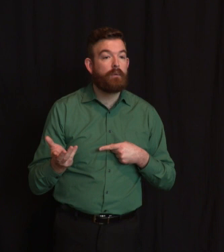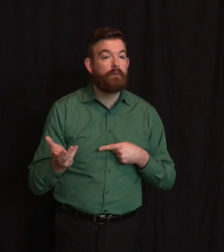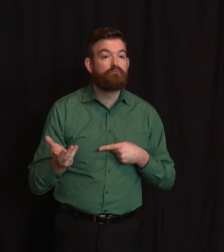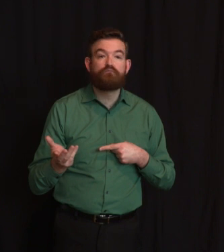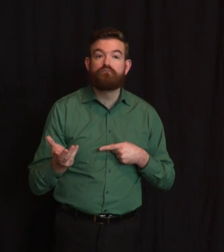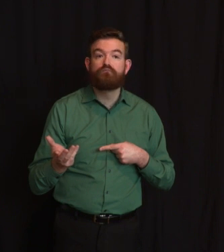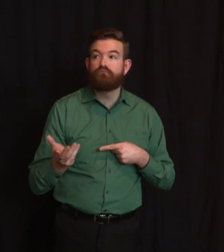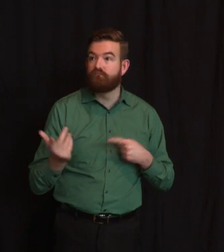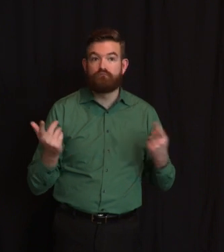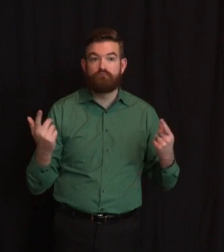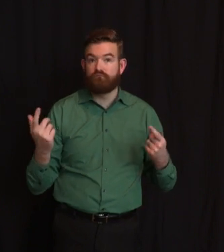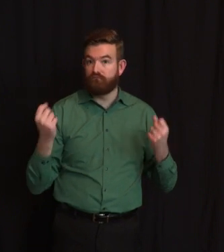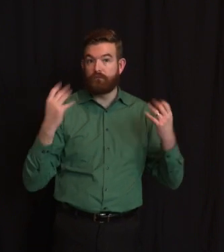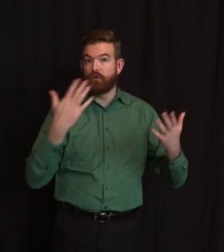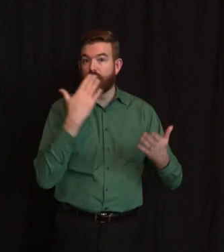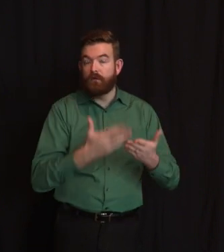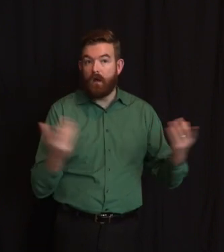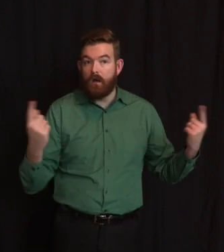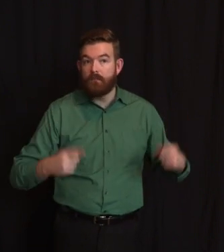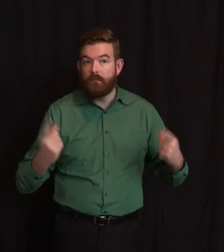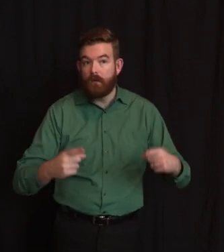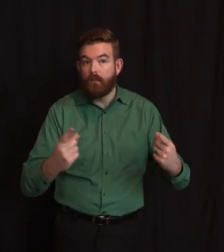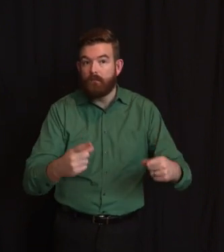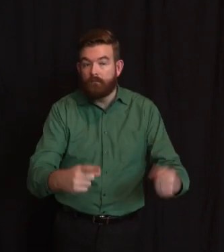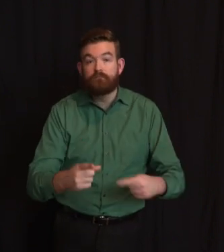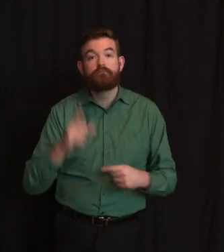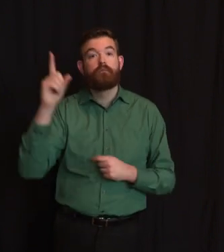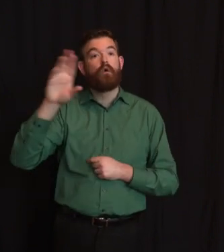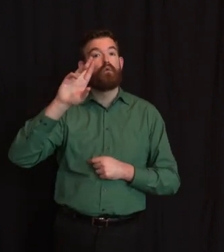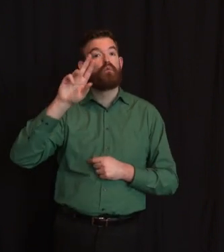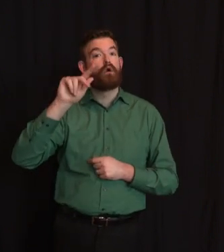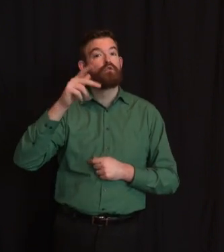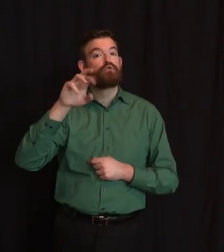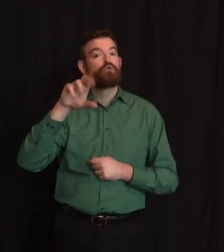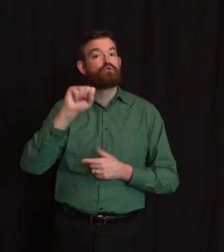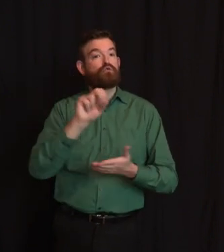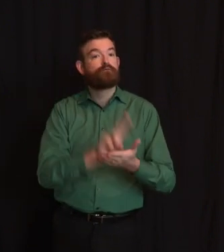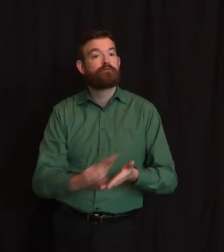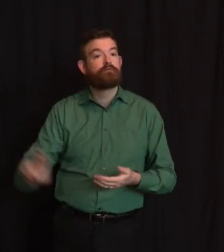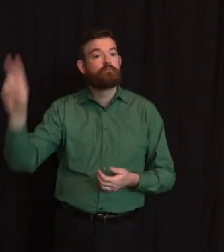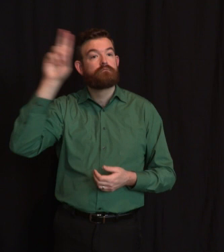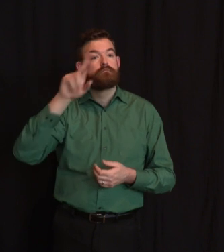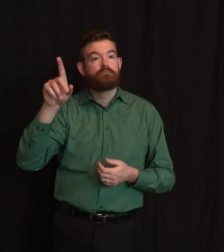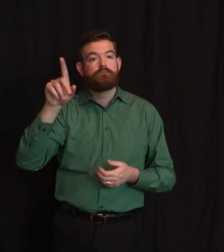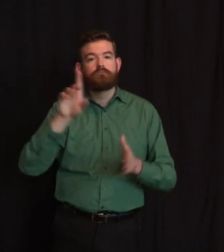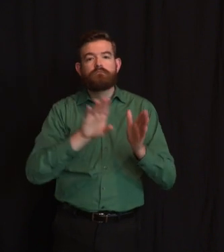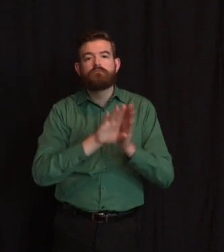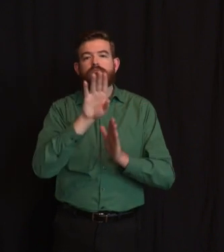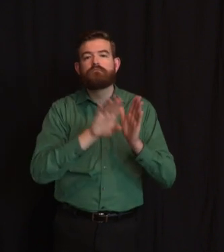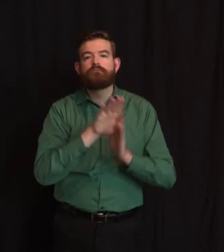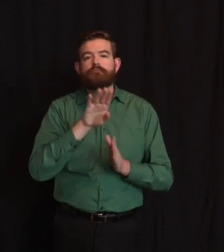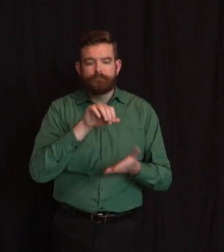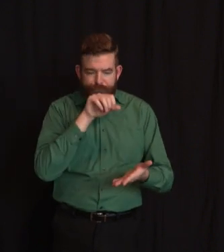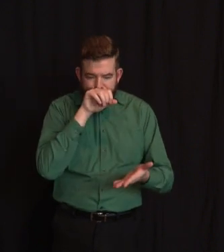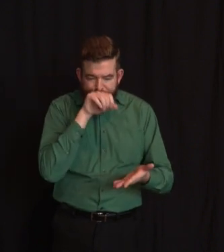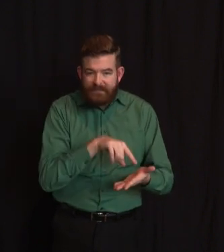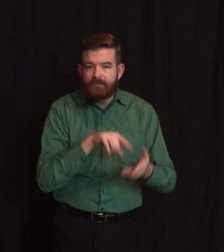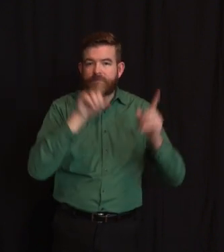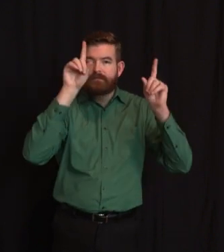one example we've been using, right? The notion of being able to not just make it easier to submit your test with